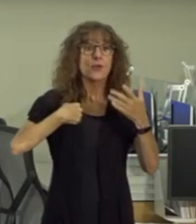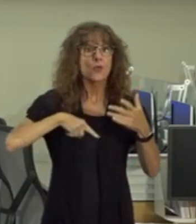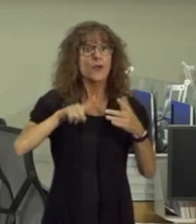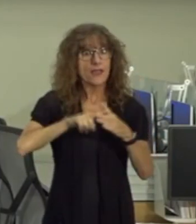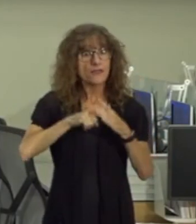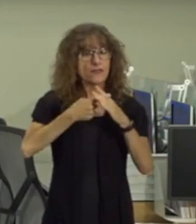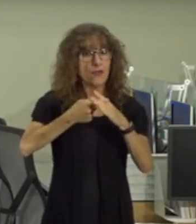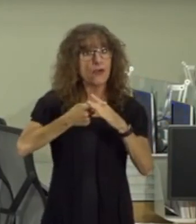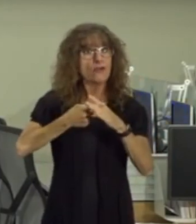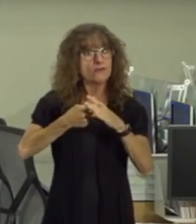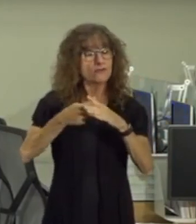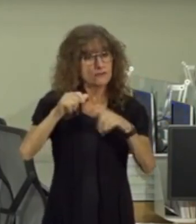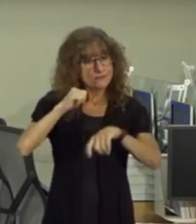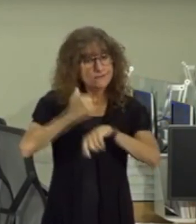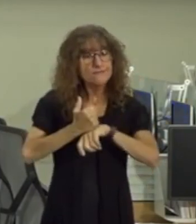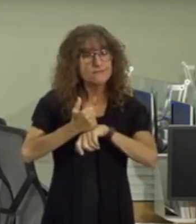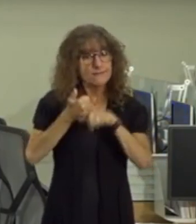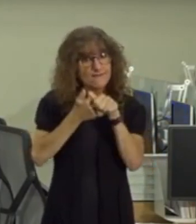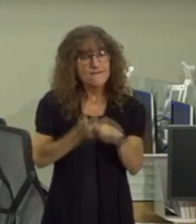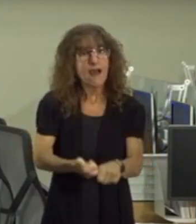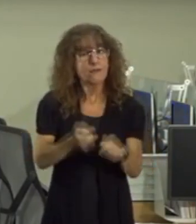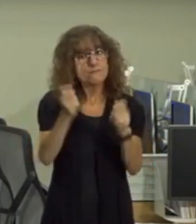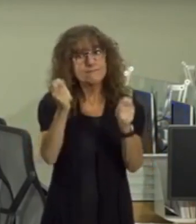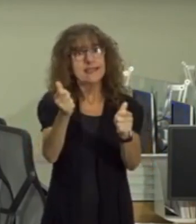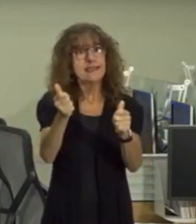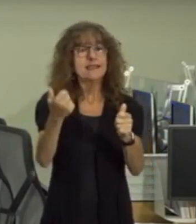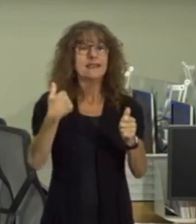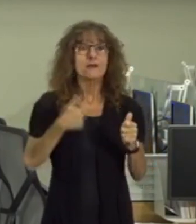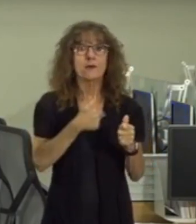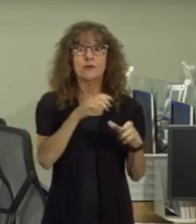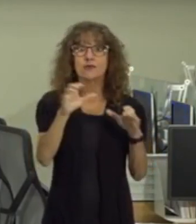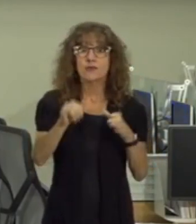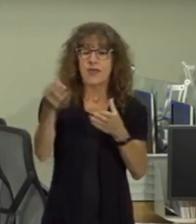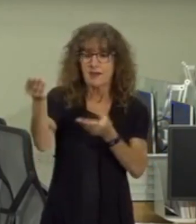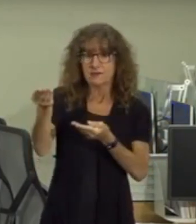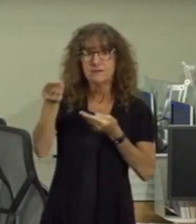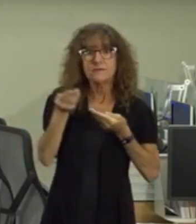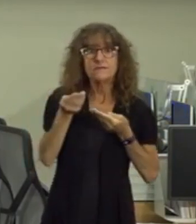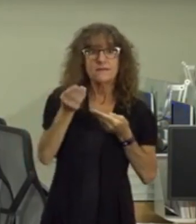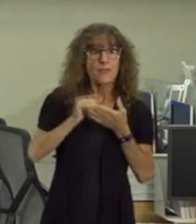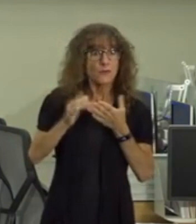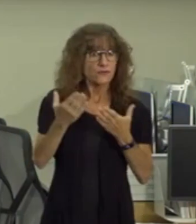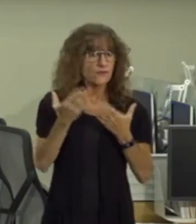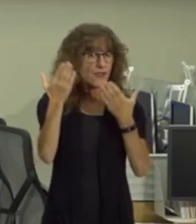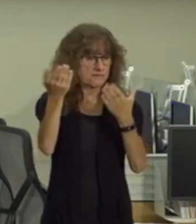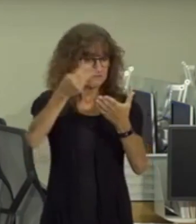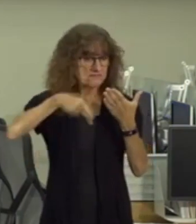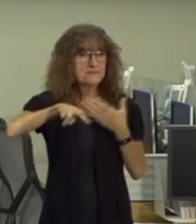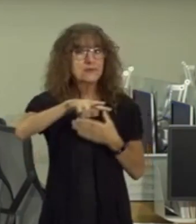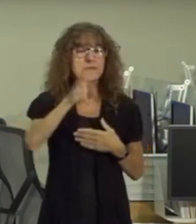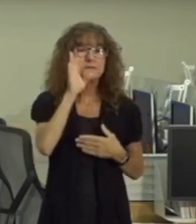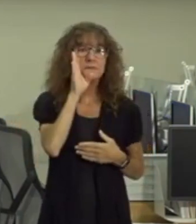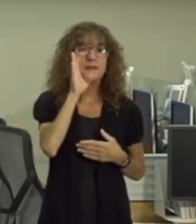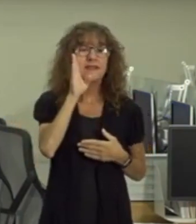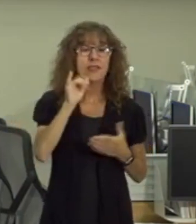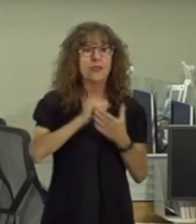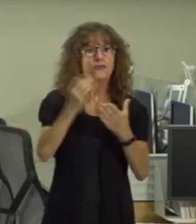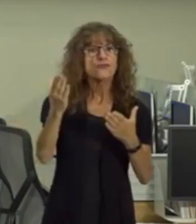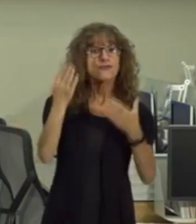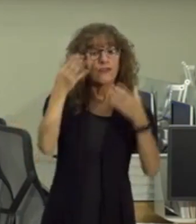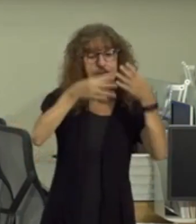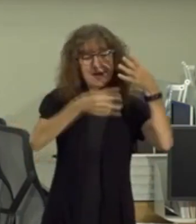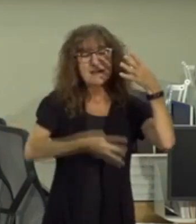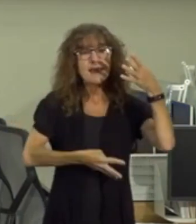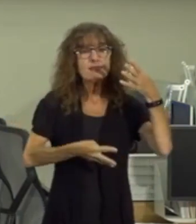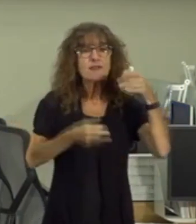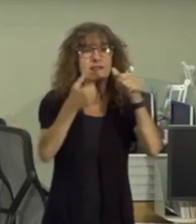begin to implement right away and so we will make sure that we do that as we receive those recommendations in the next two weeks these recommendations